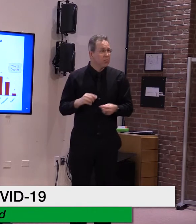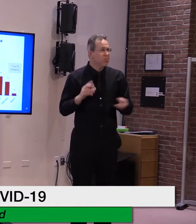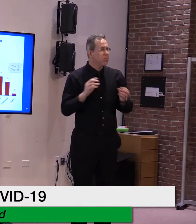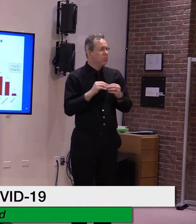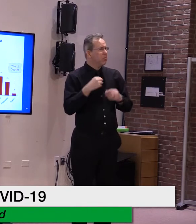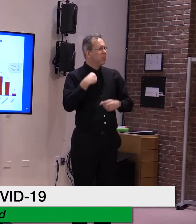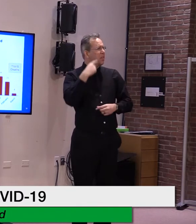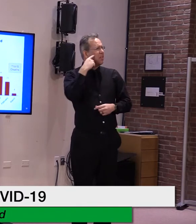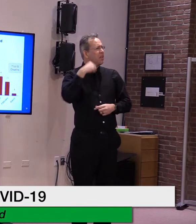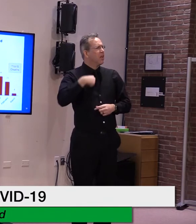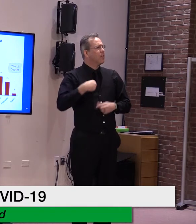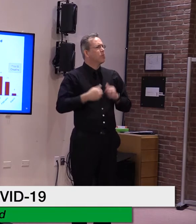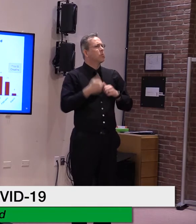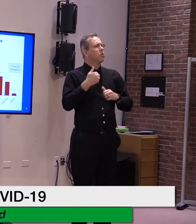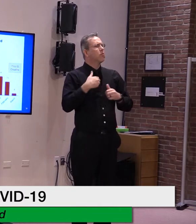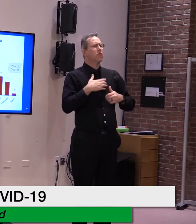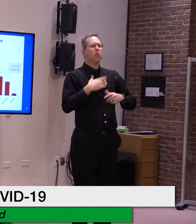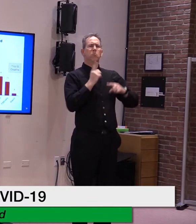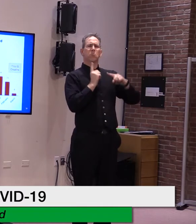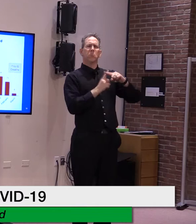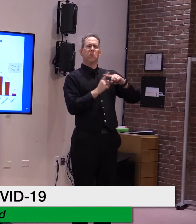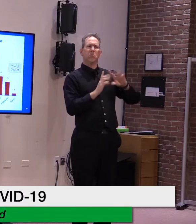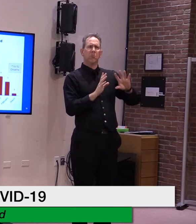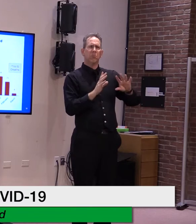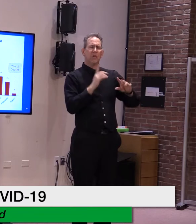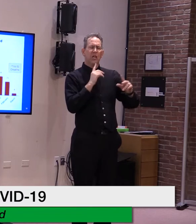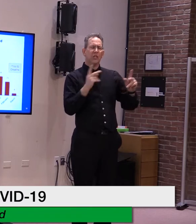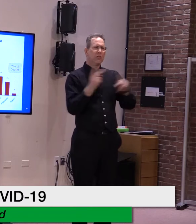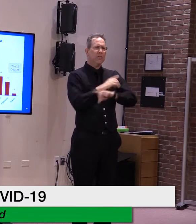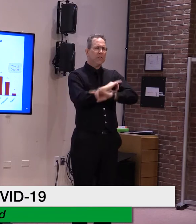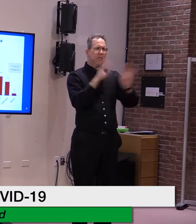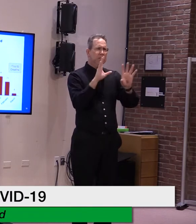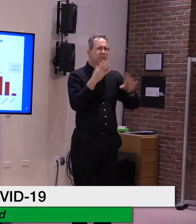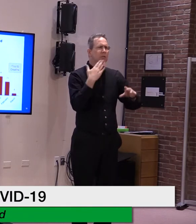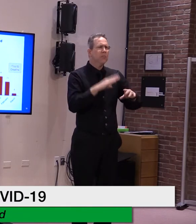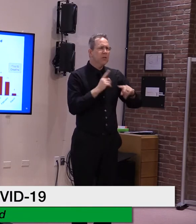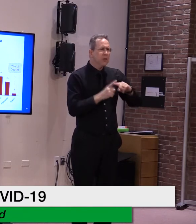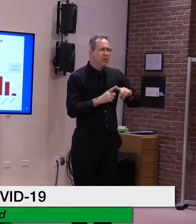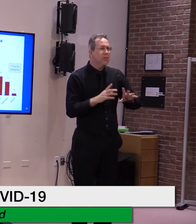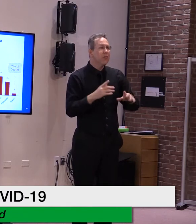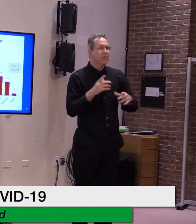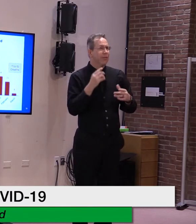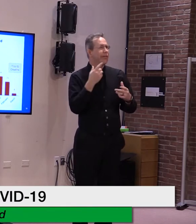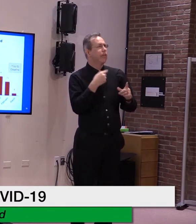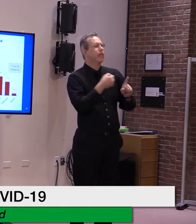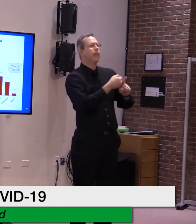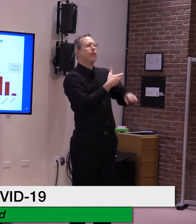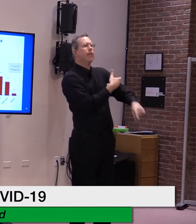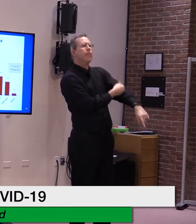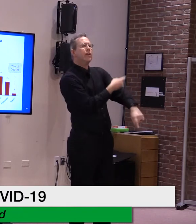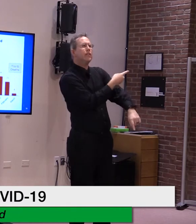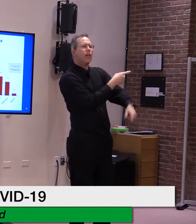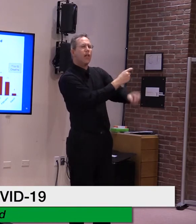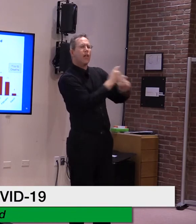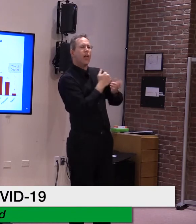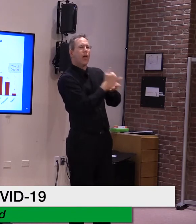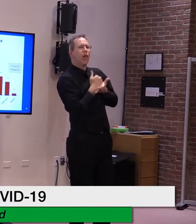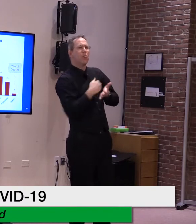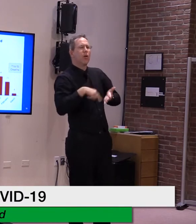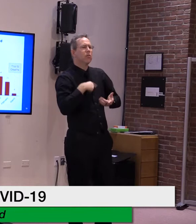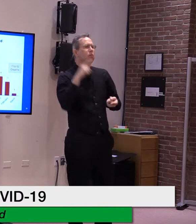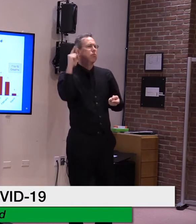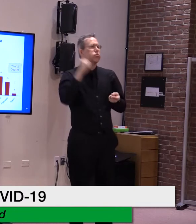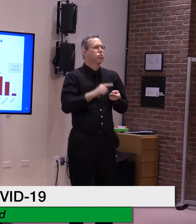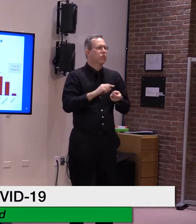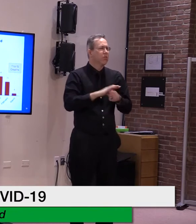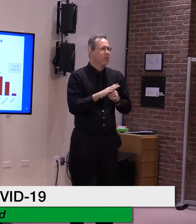of the pandemic, because we're seeing the impact of vaccinations. But to get to that finish line, we really need everyone to